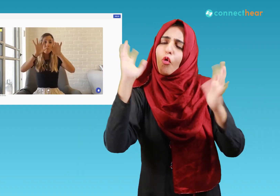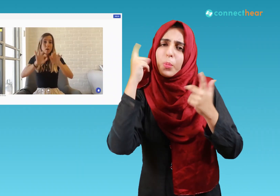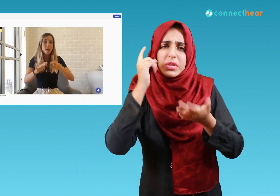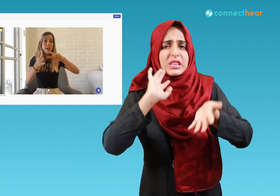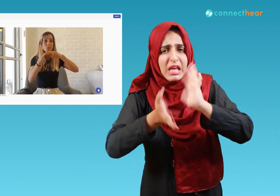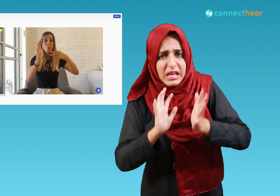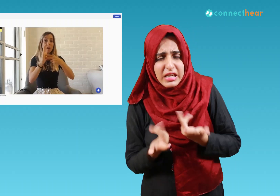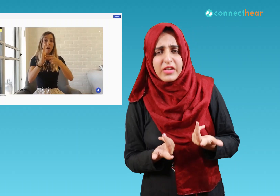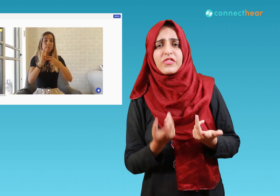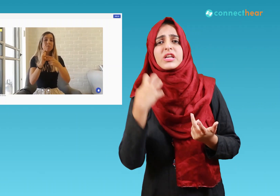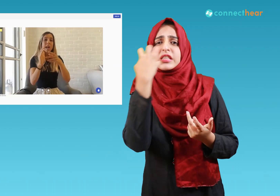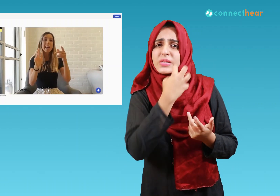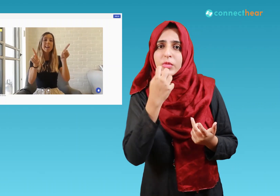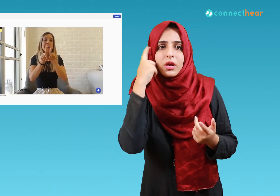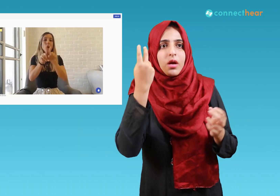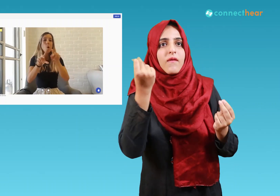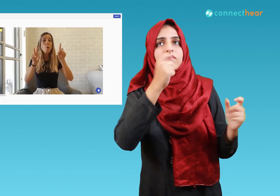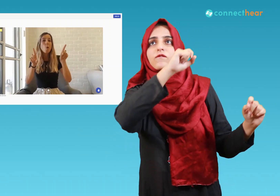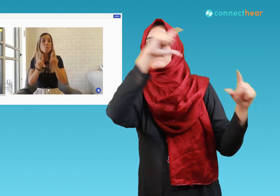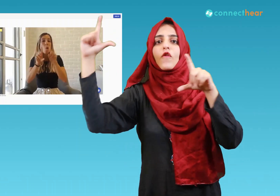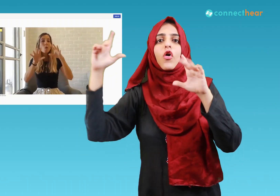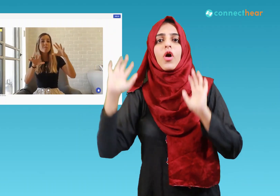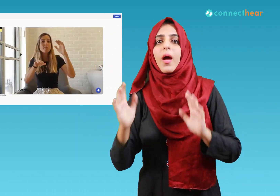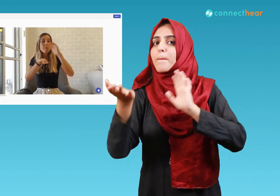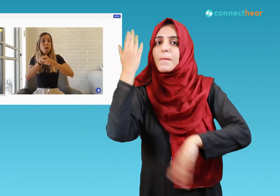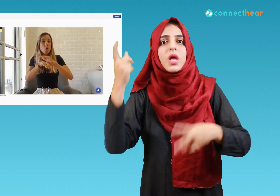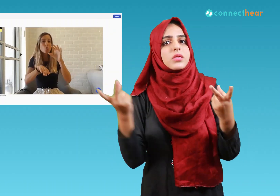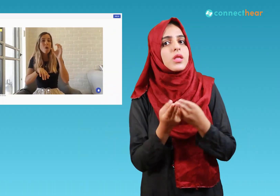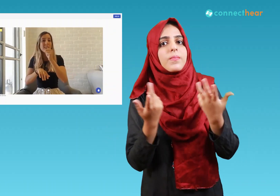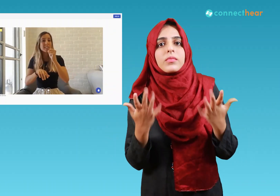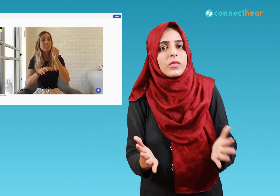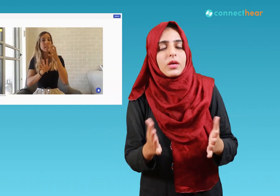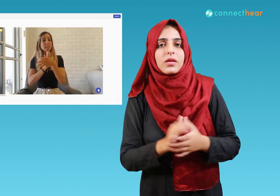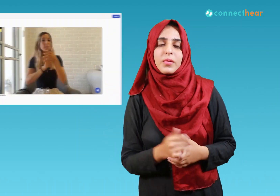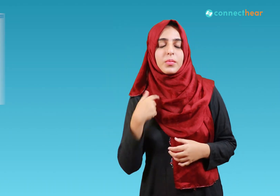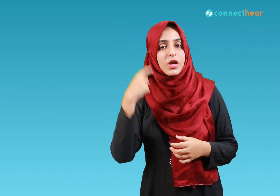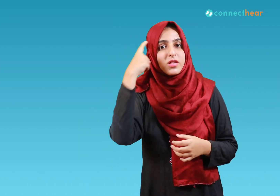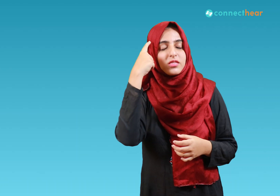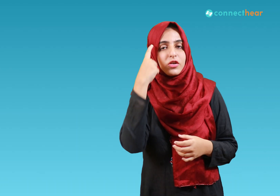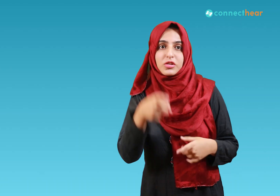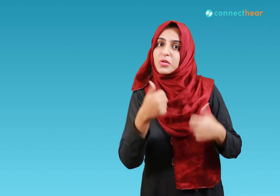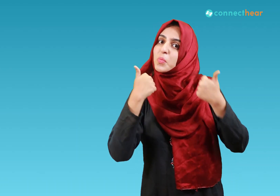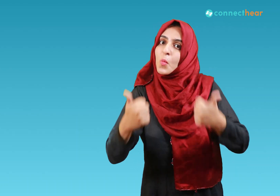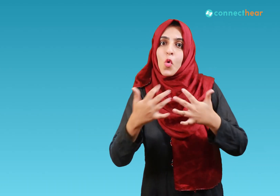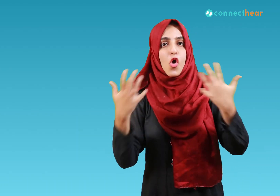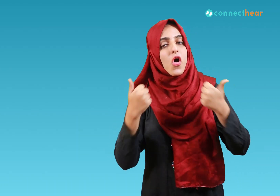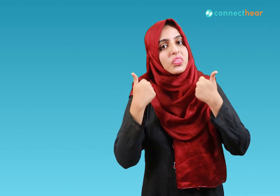their video feed would come up right away so I think we think this is a great thing and we think that if